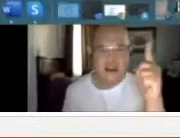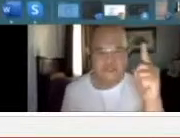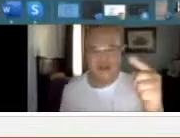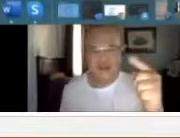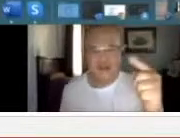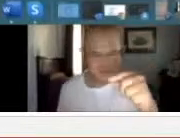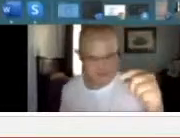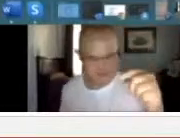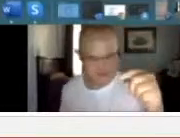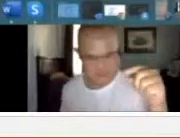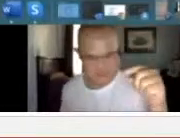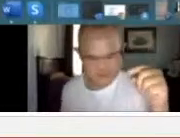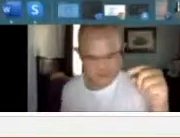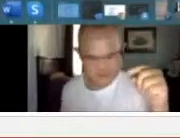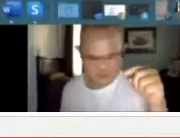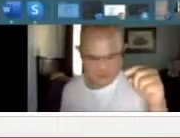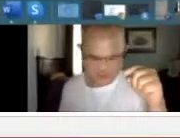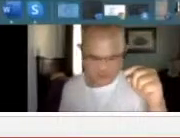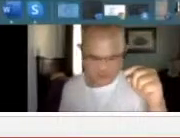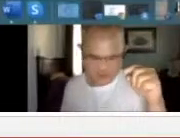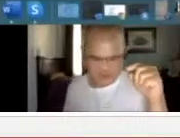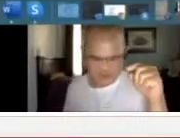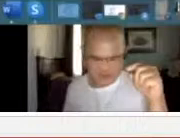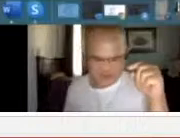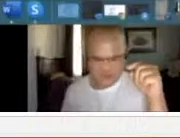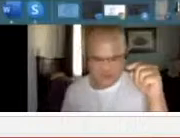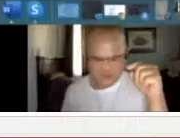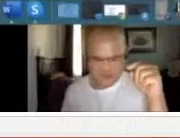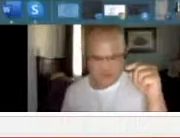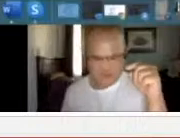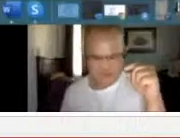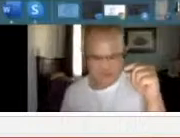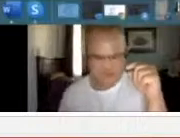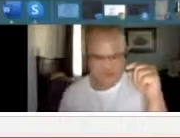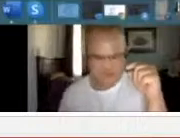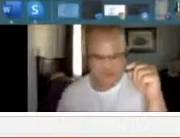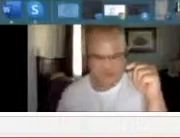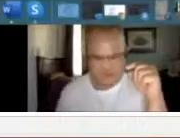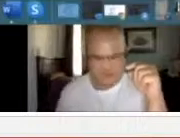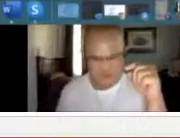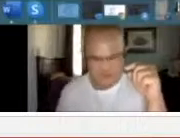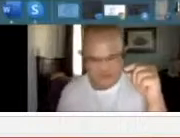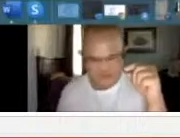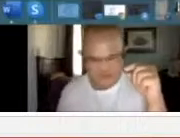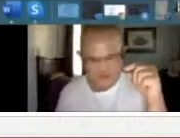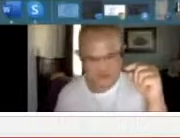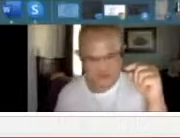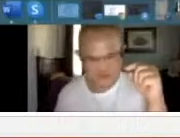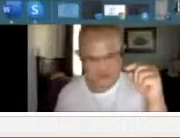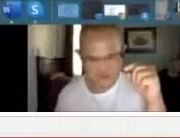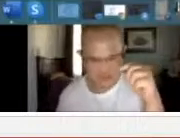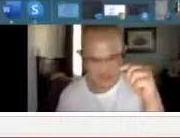Number five. Number cinco. Yes. All right. You got it. All right.